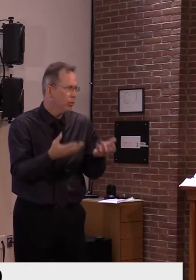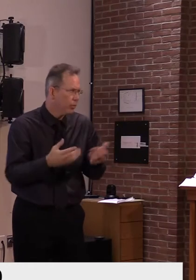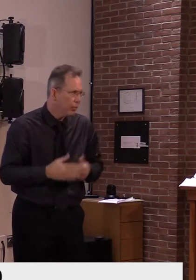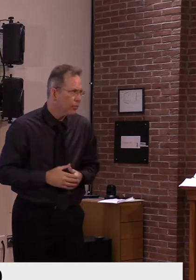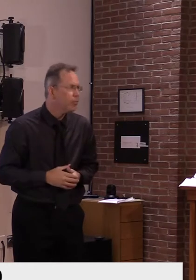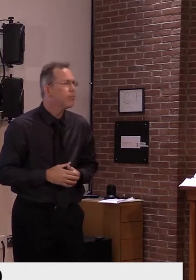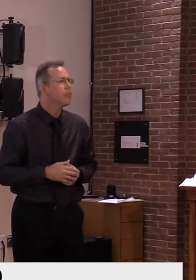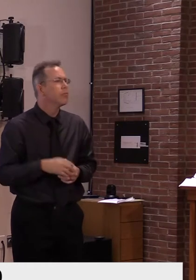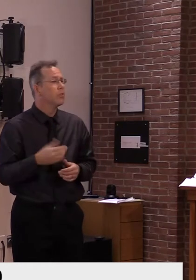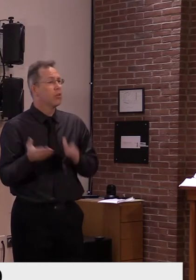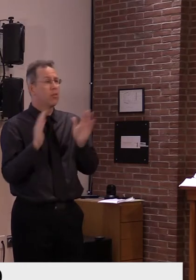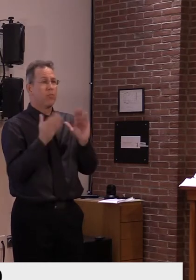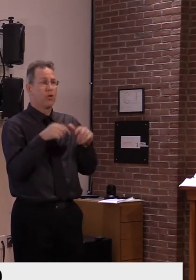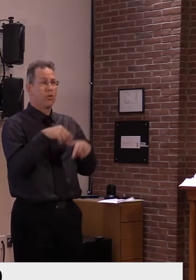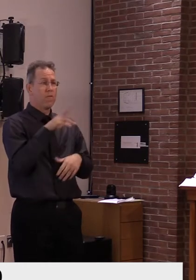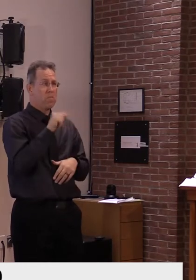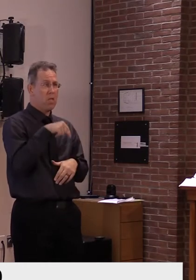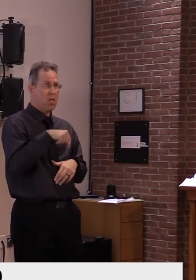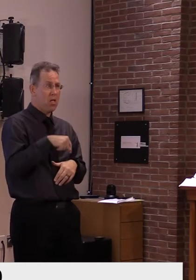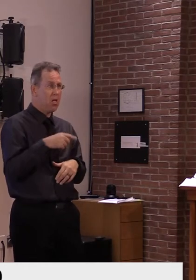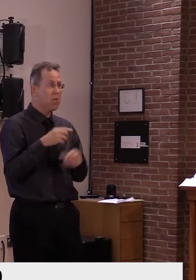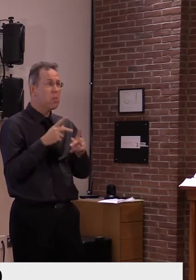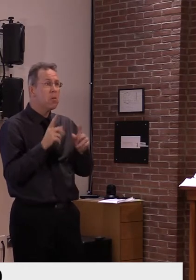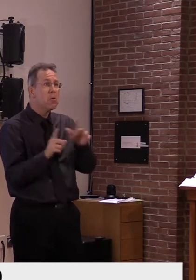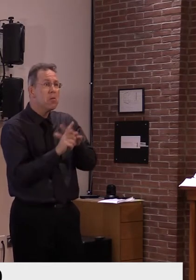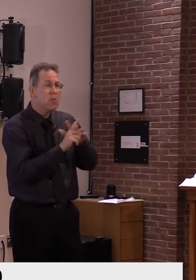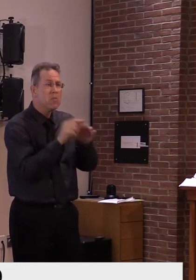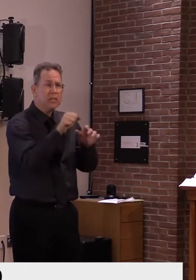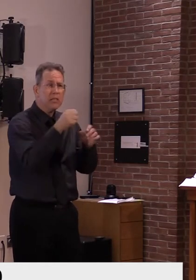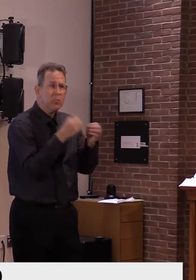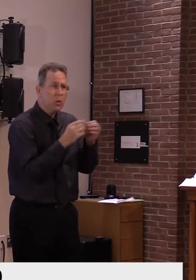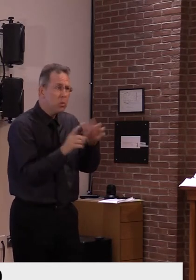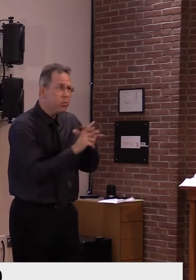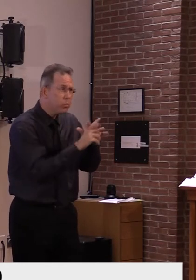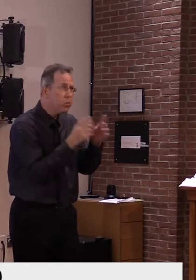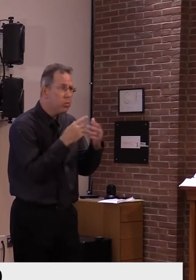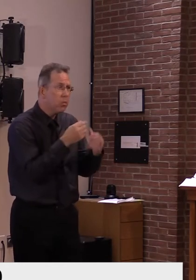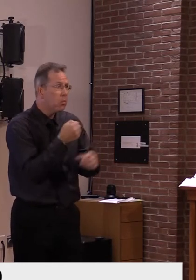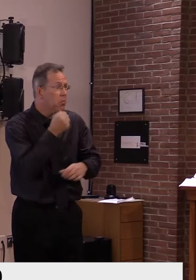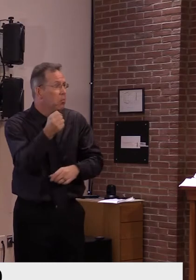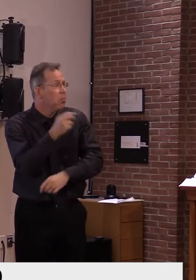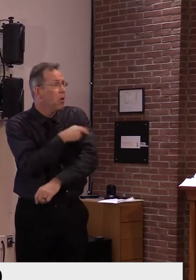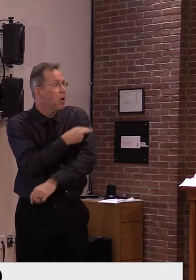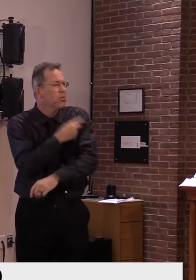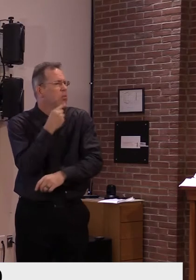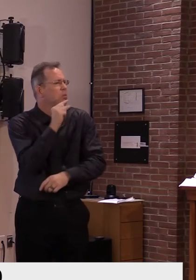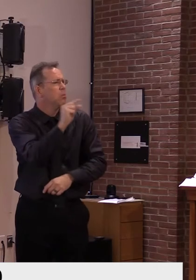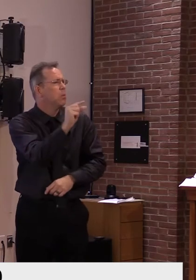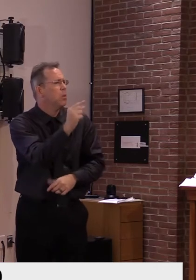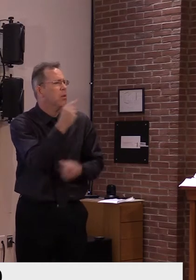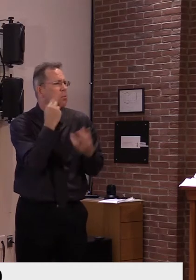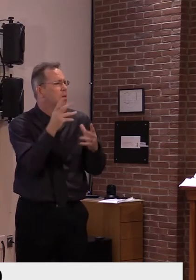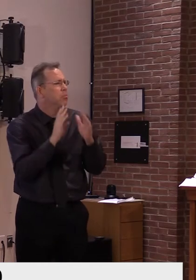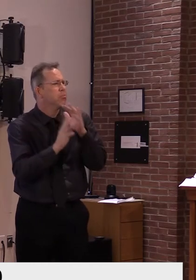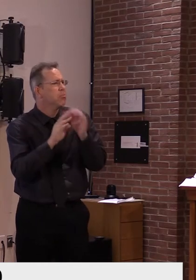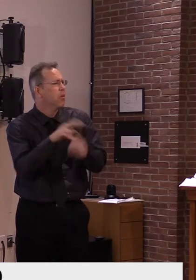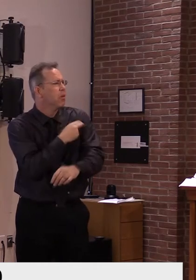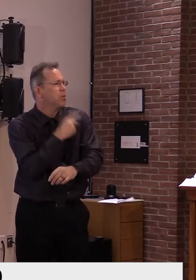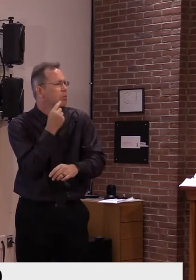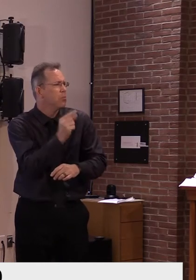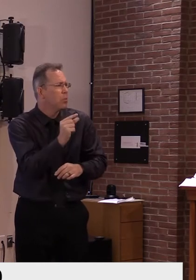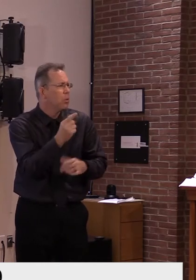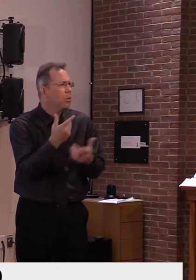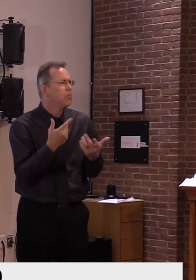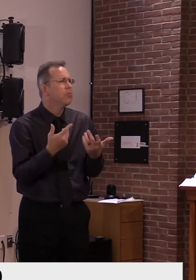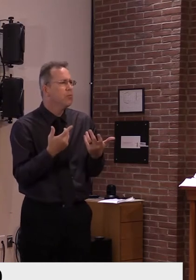even with our cases going up, our hospitalization levels have stayed very low in Vermont, both from general hospitalization and from the